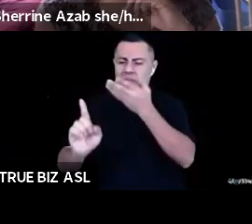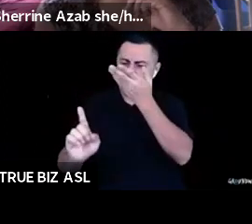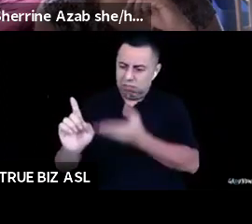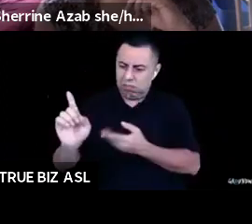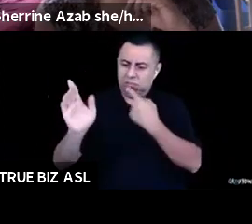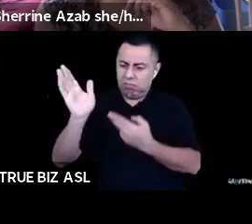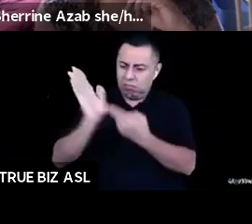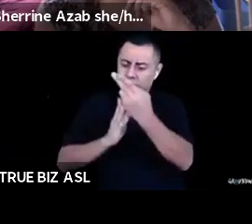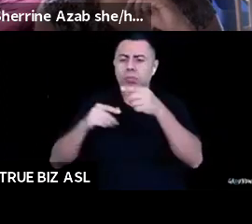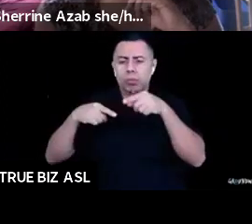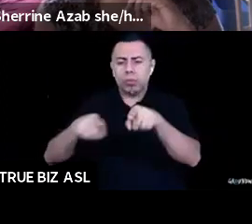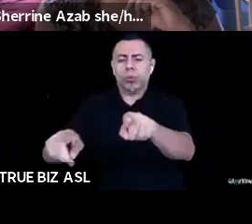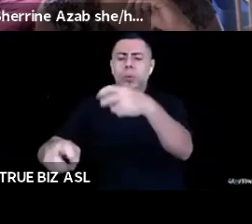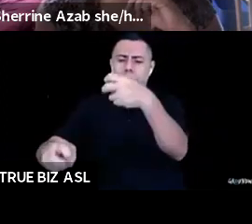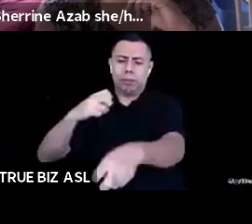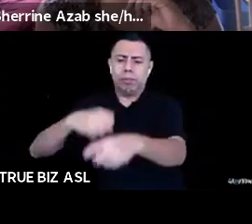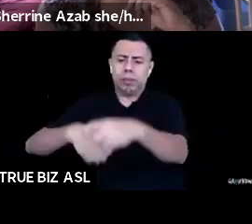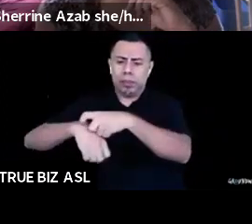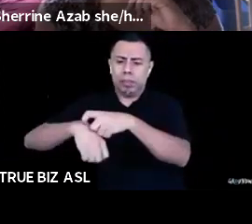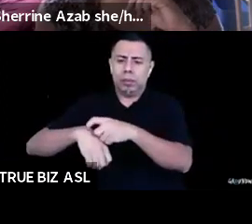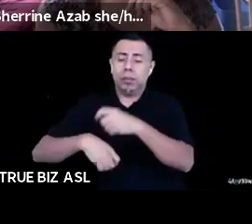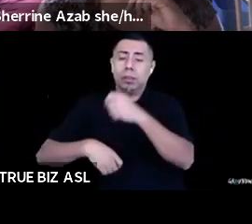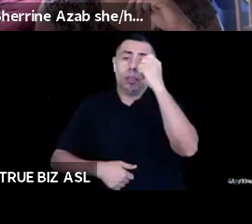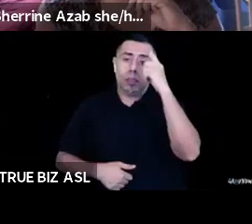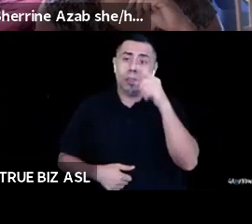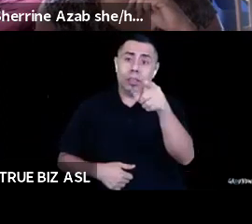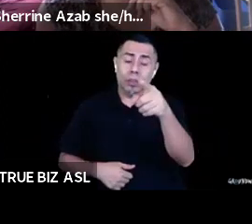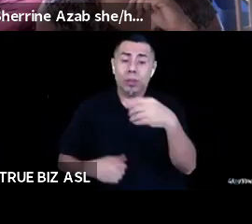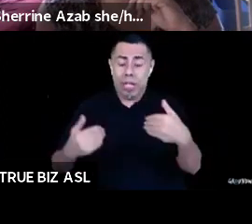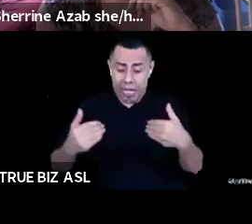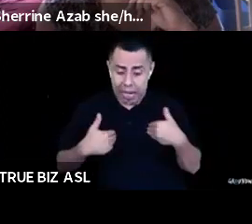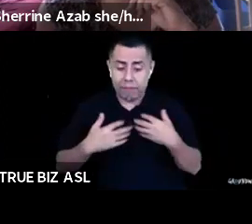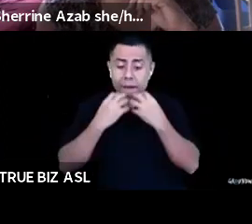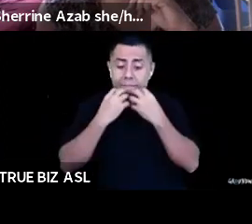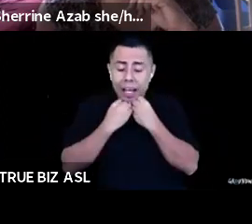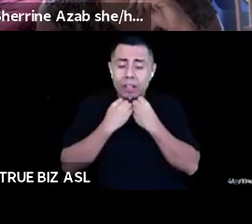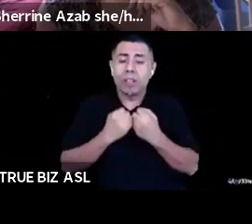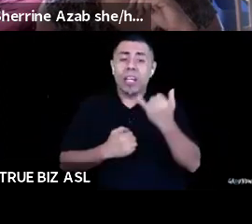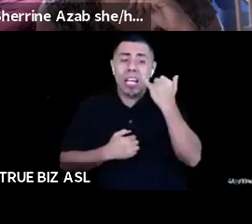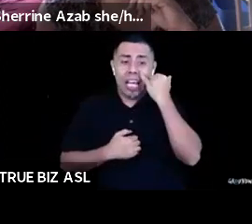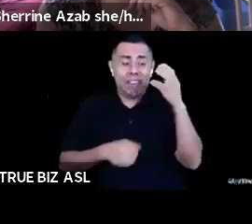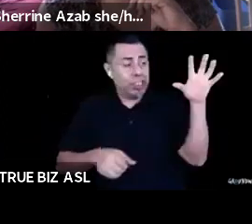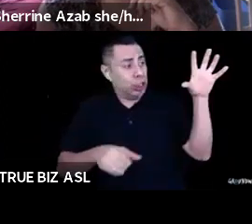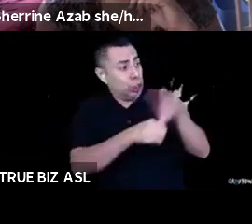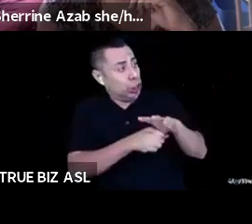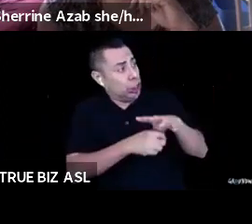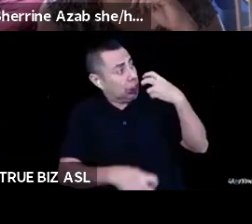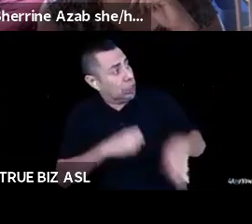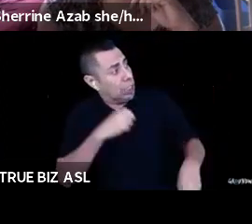when you follow those values, even when shit gets hard. Arguably that's what leadership is, but, um,